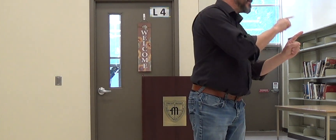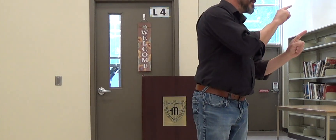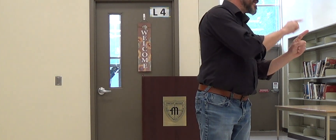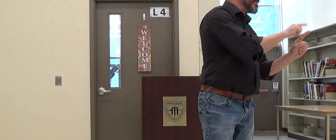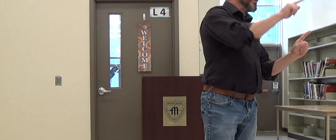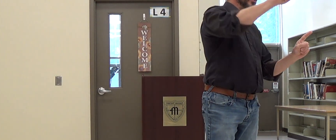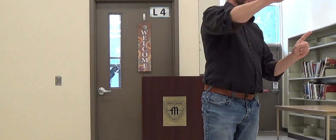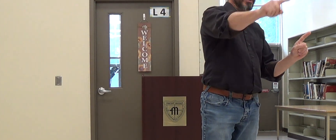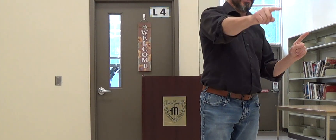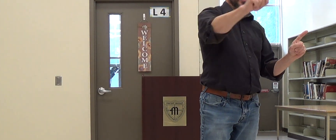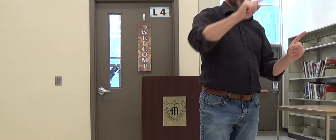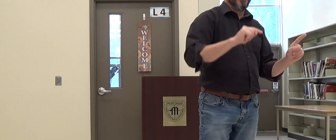to examine the results.